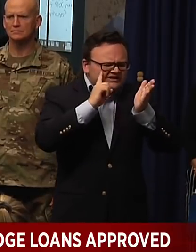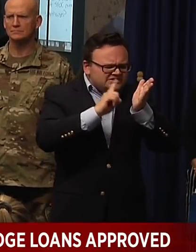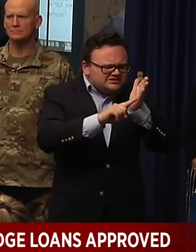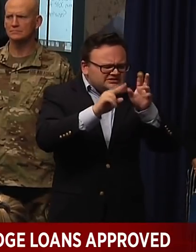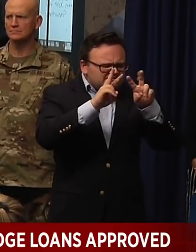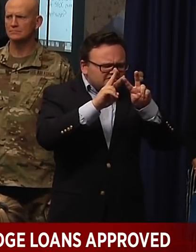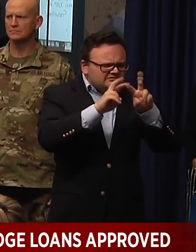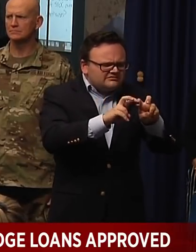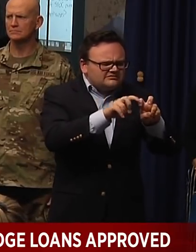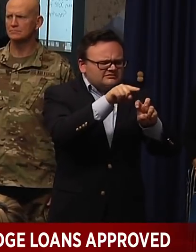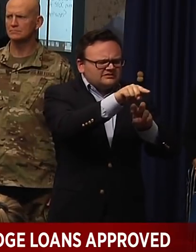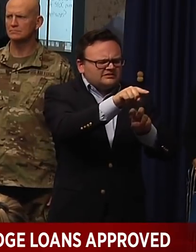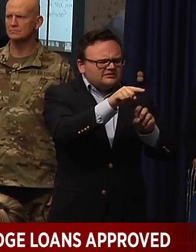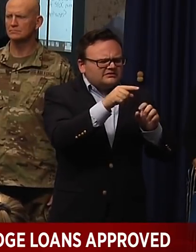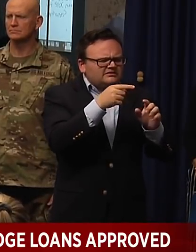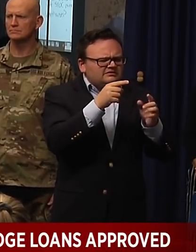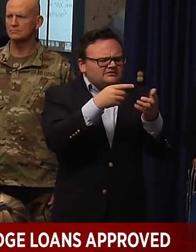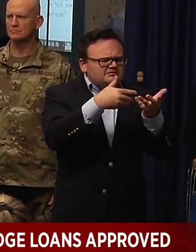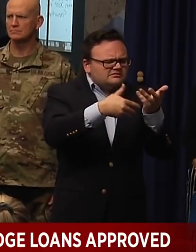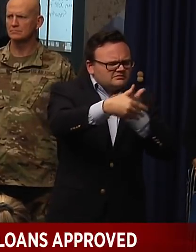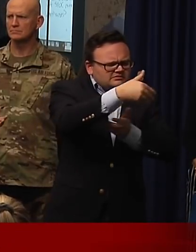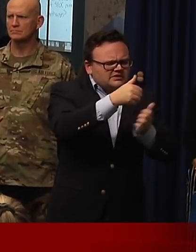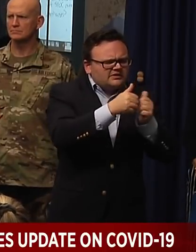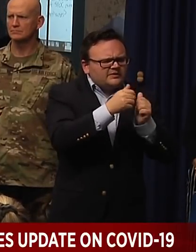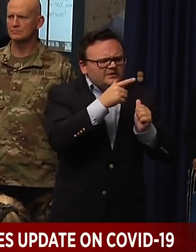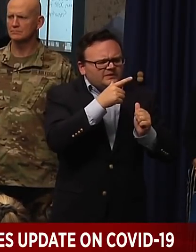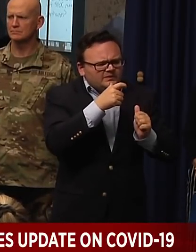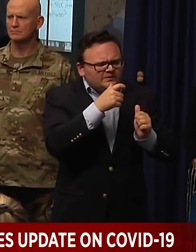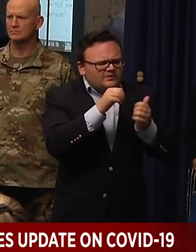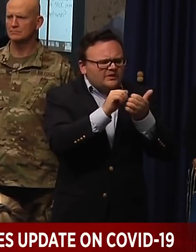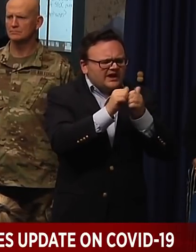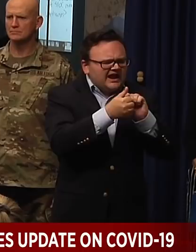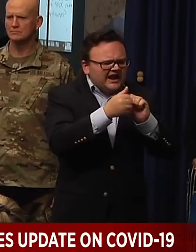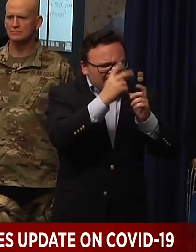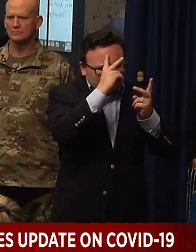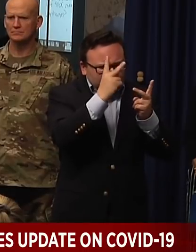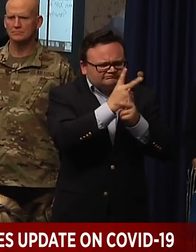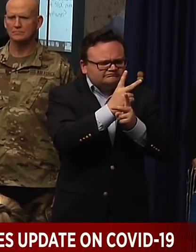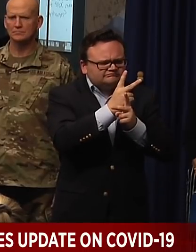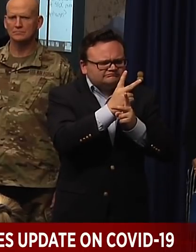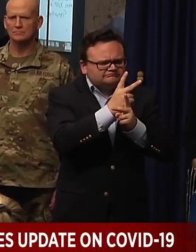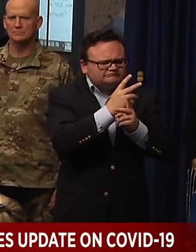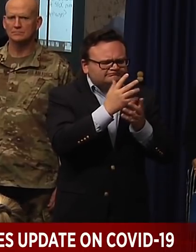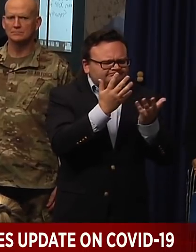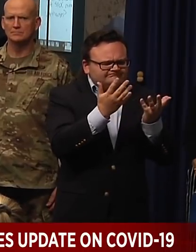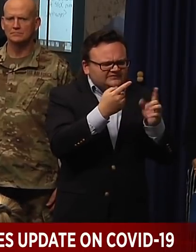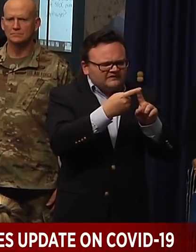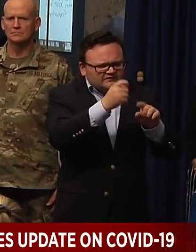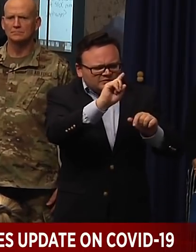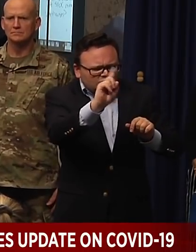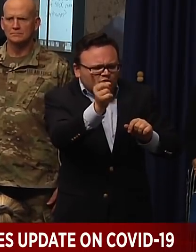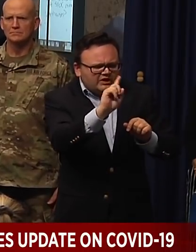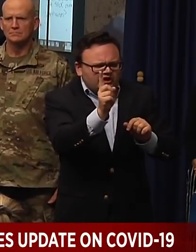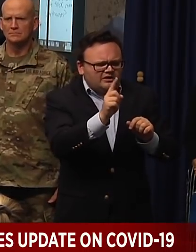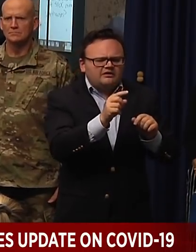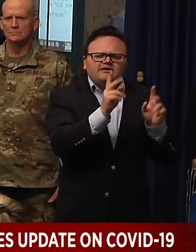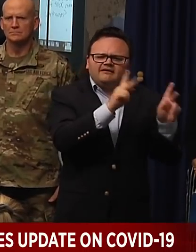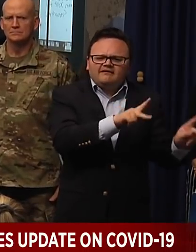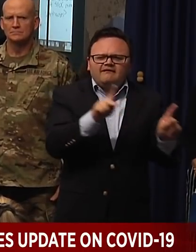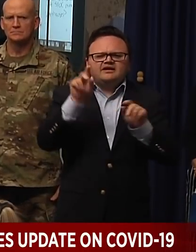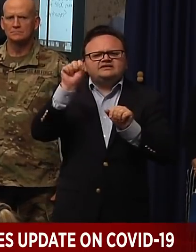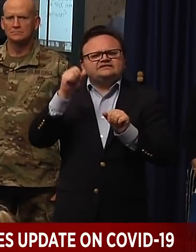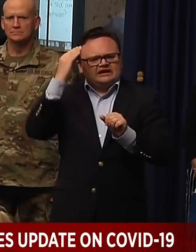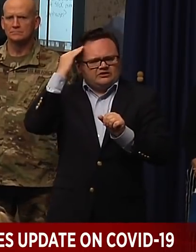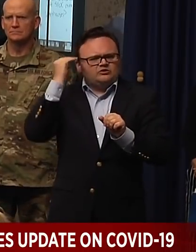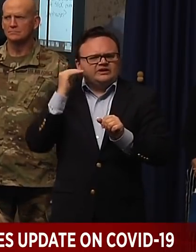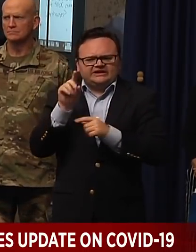trace the context, test, test, test, test, kind of a South Korea model. And so that's the good news. The bad news with Broward and Dade